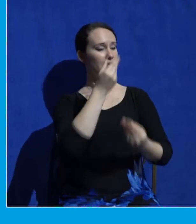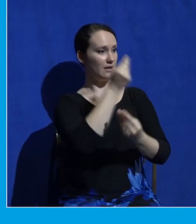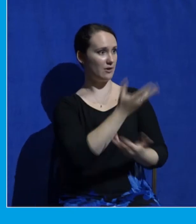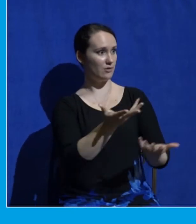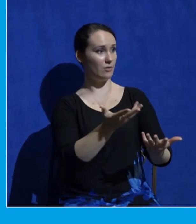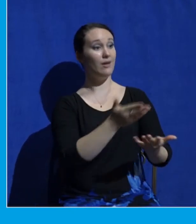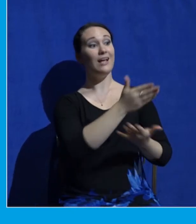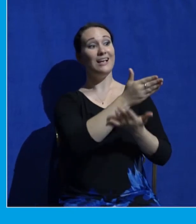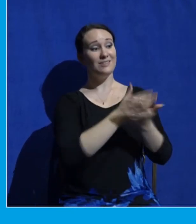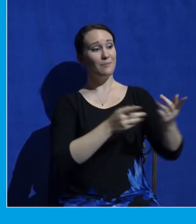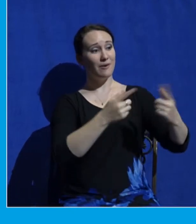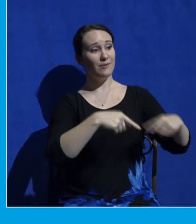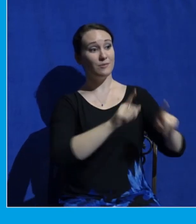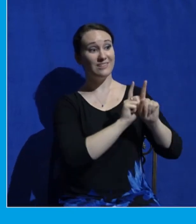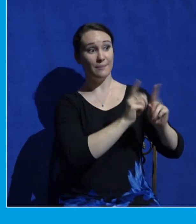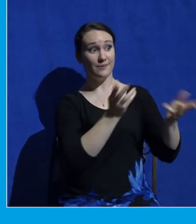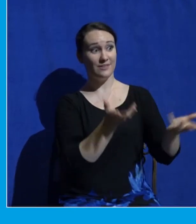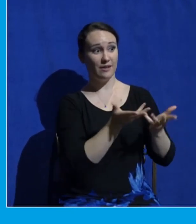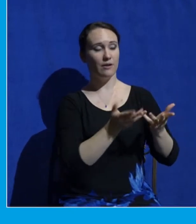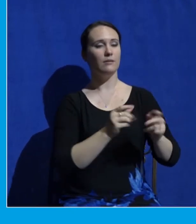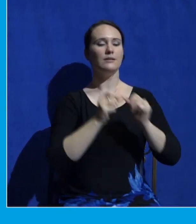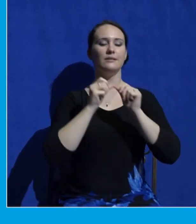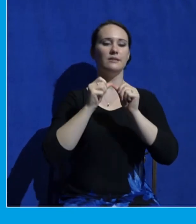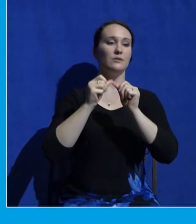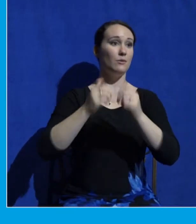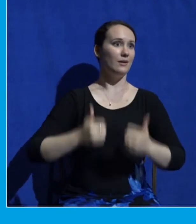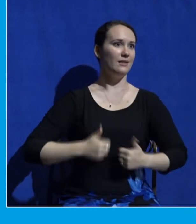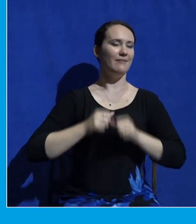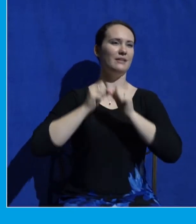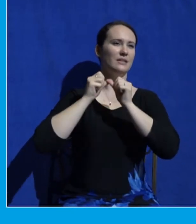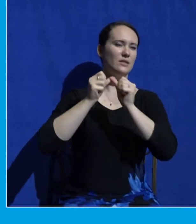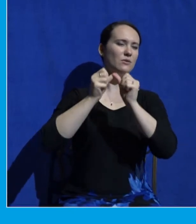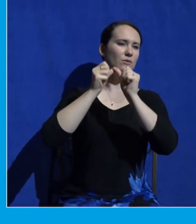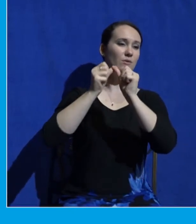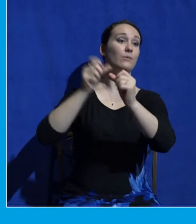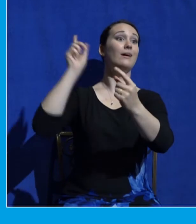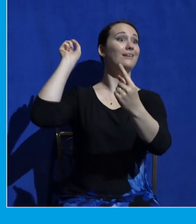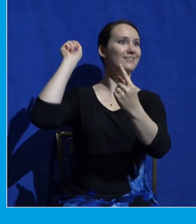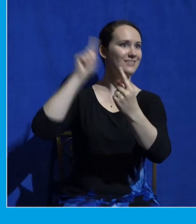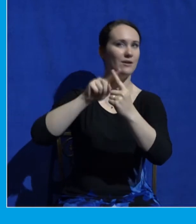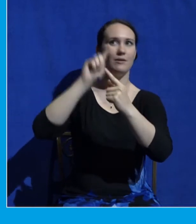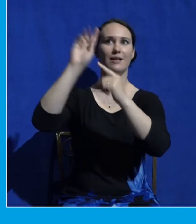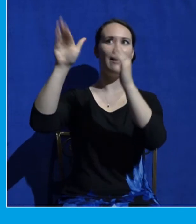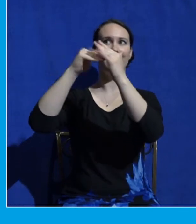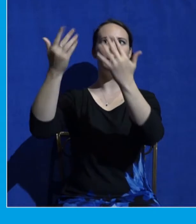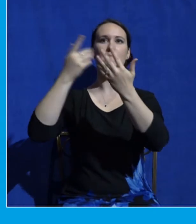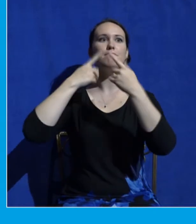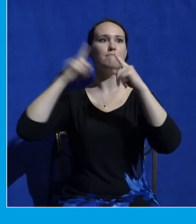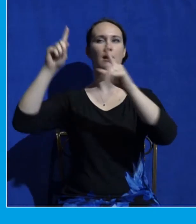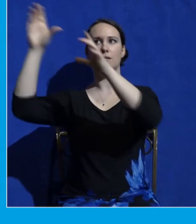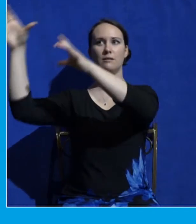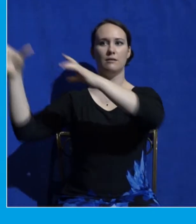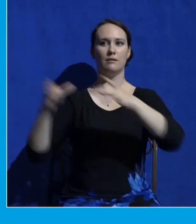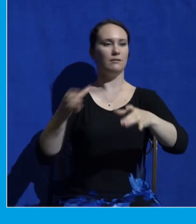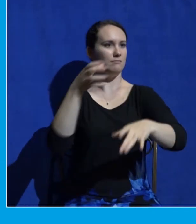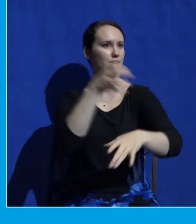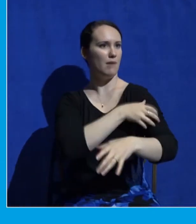taste death until they see the kingdom of God after it has come with power. And then we see this